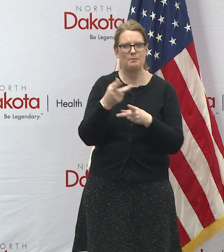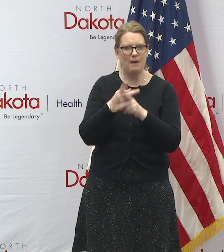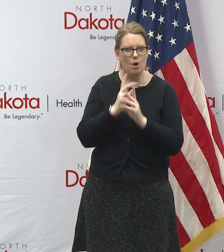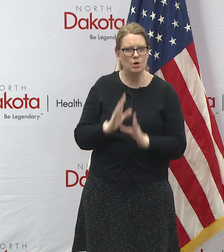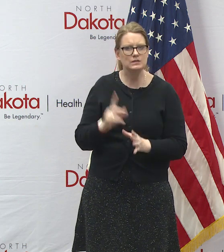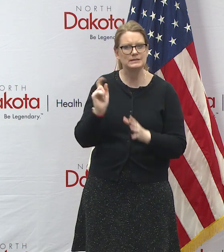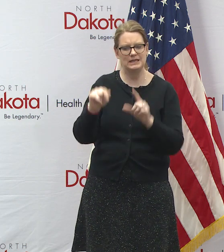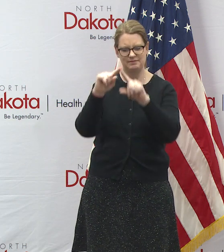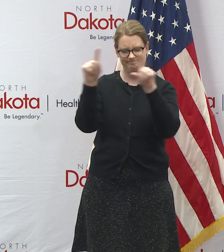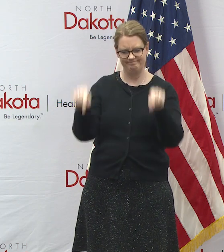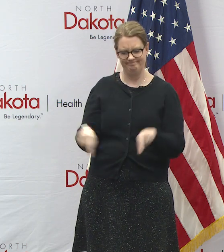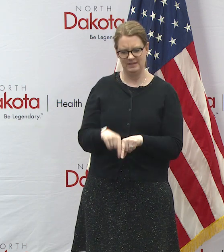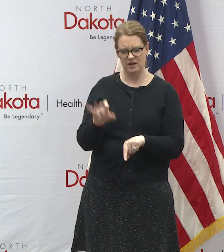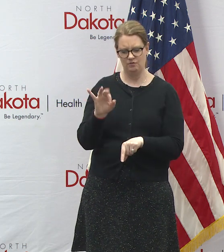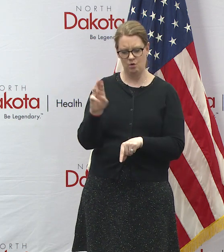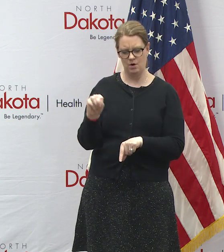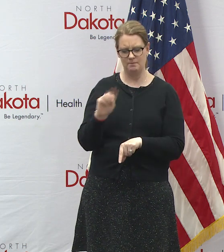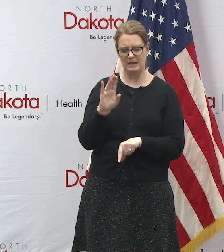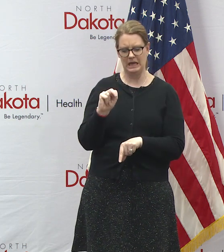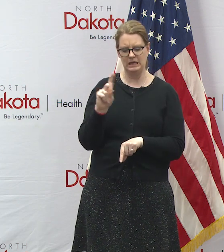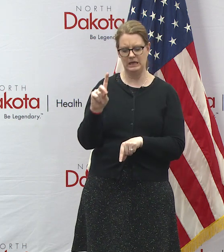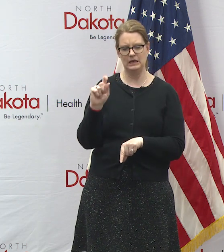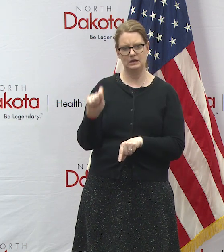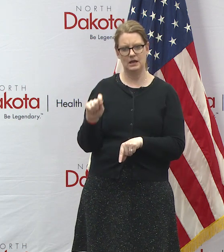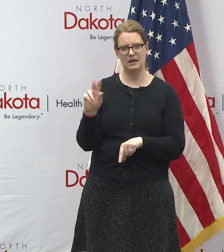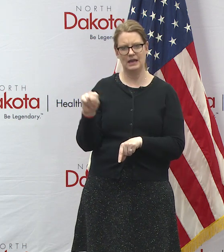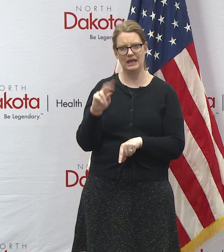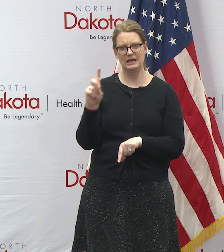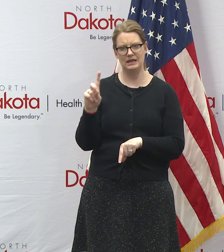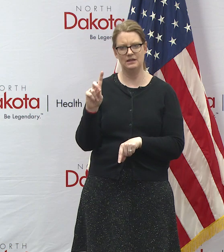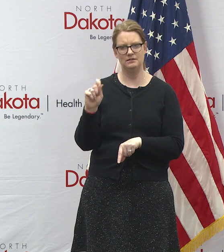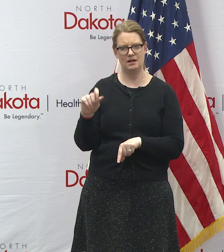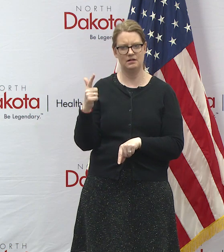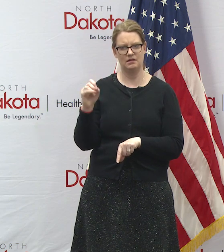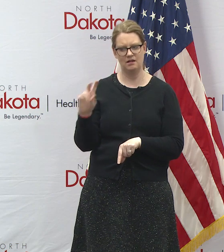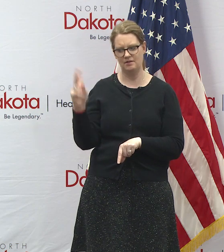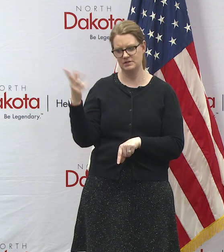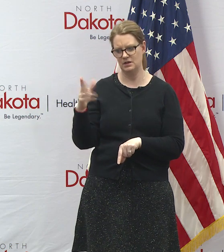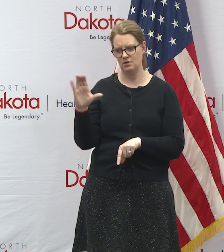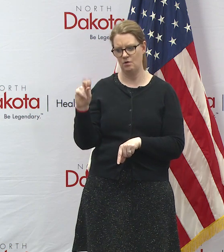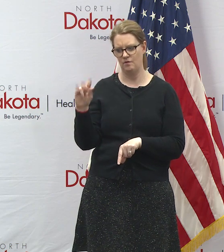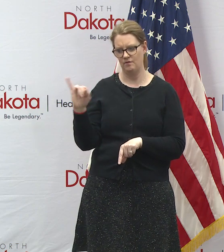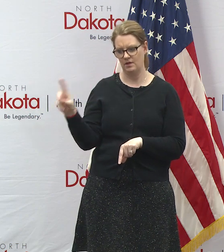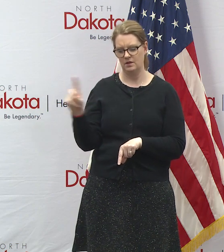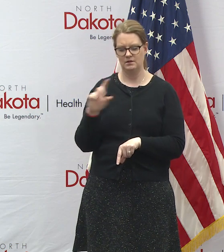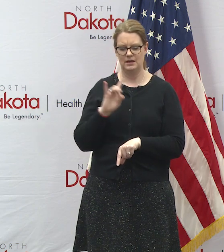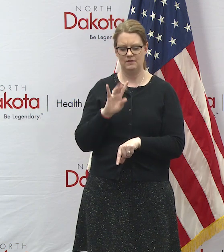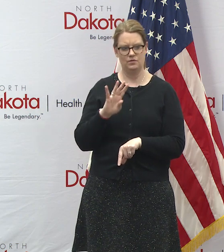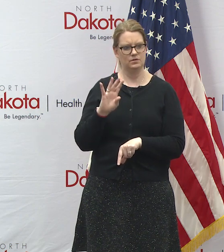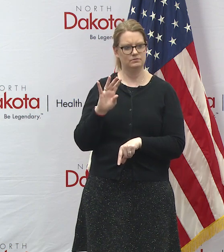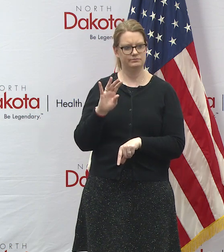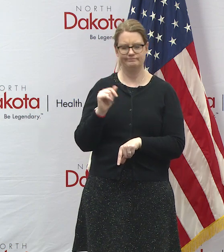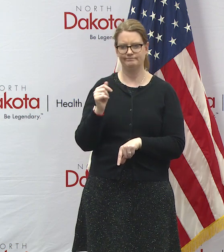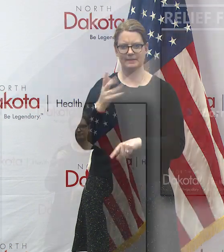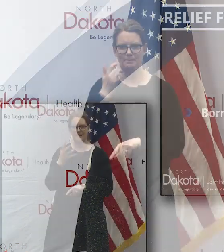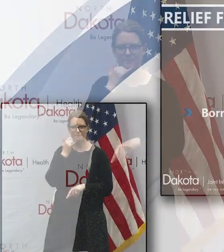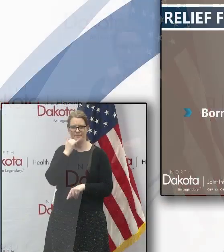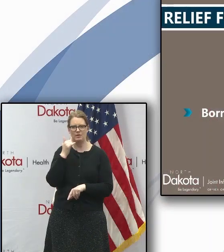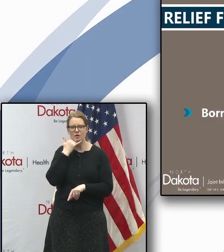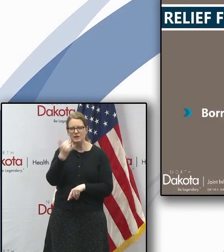at bnd.nd.gov or call the bank of north dakota at 800-472-2166